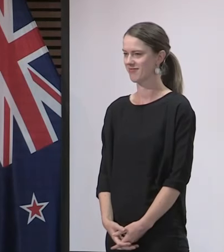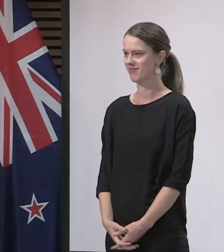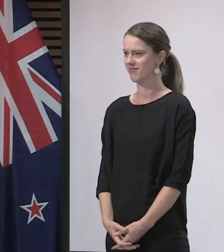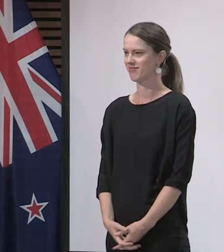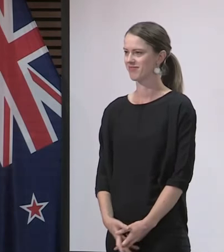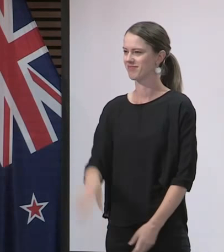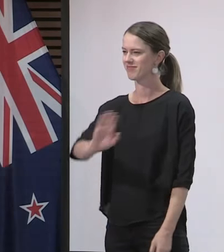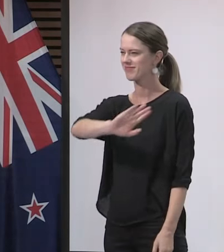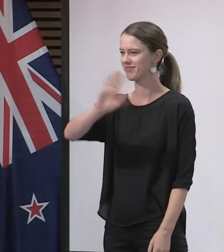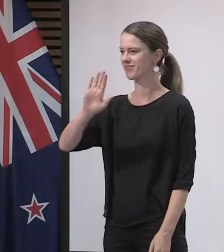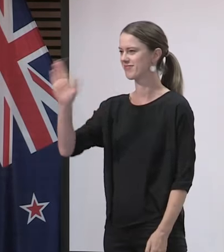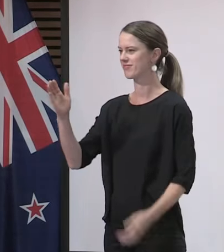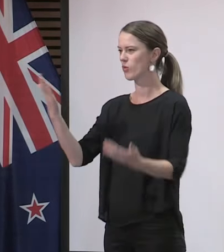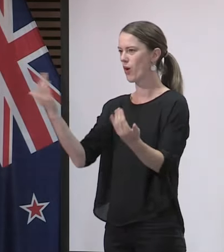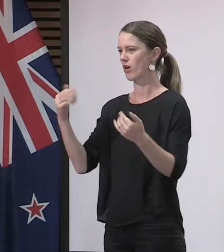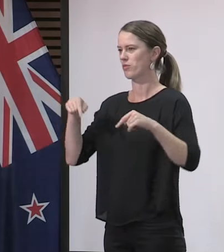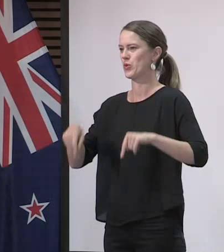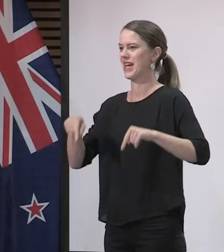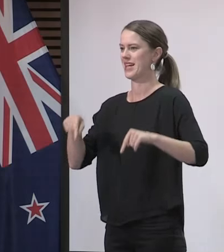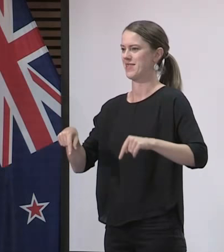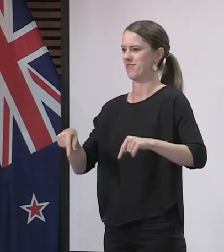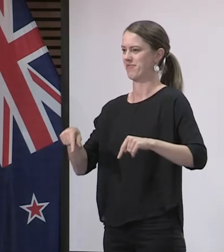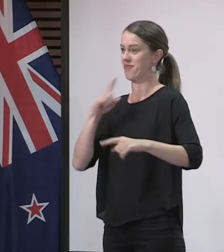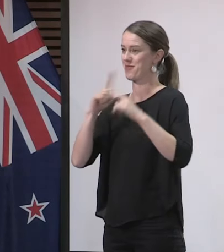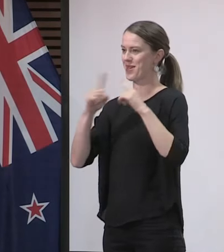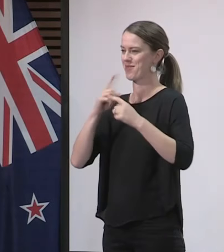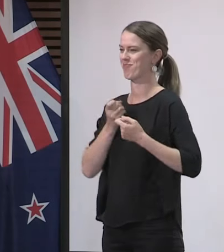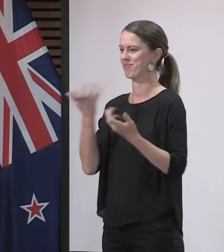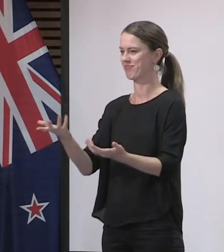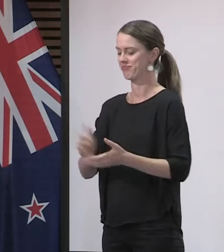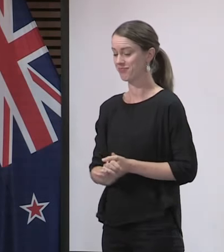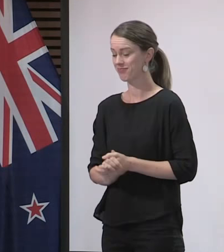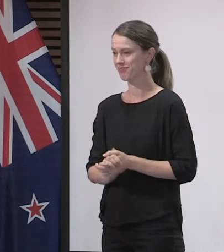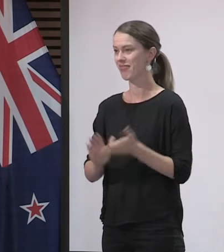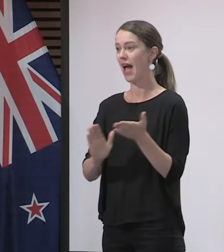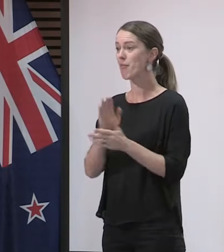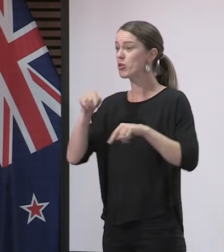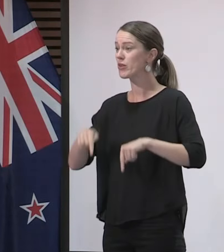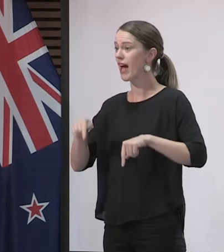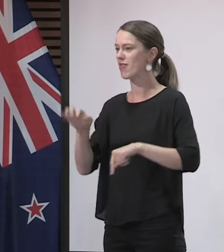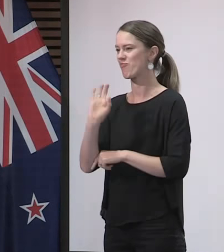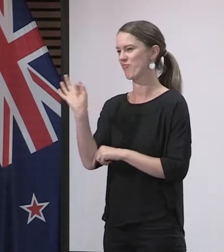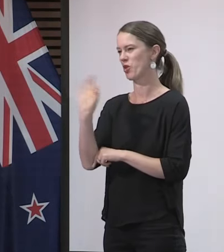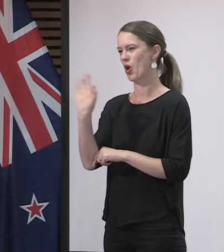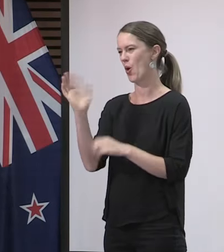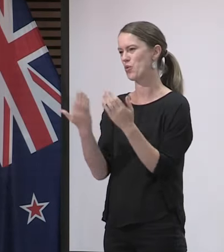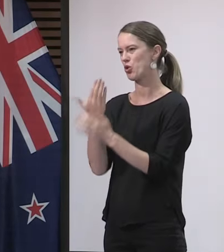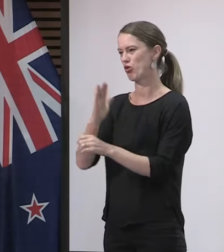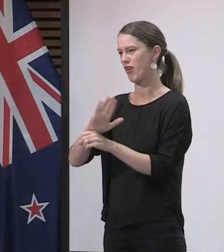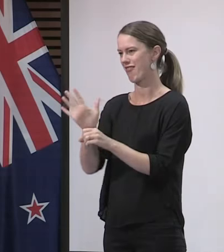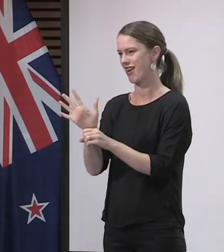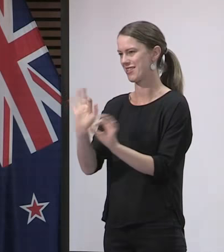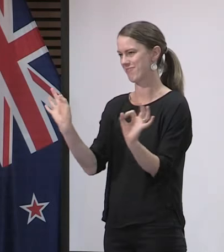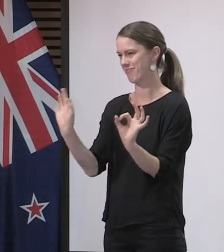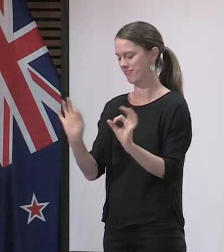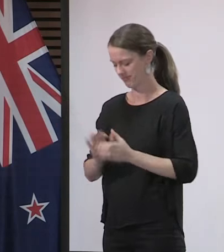Kia ora koutou katoa and welcome to this afternoon's briefing. I'm pleased to report that today there are no new cases of COVID-19